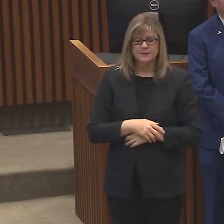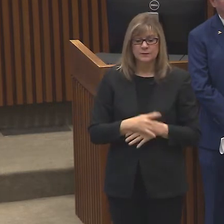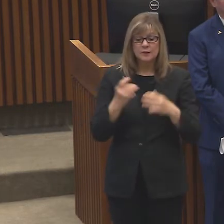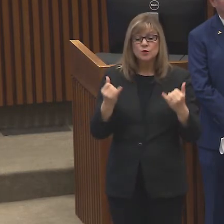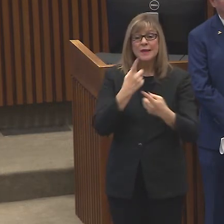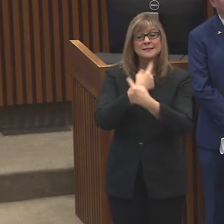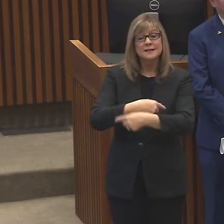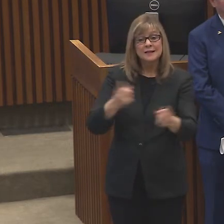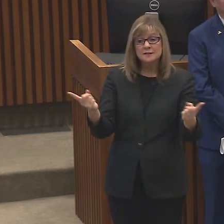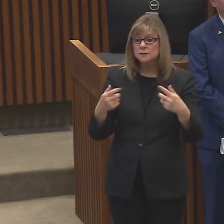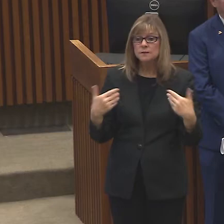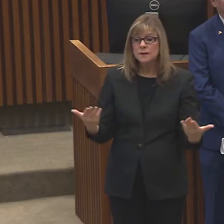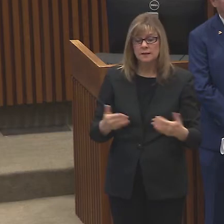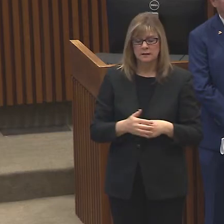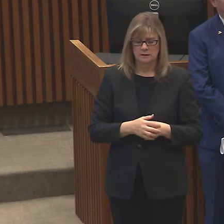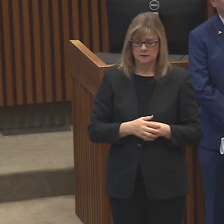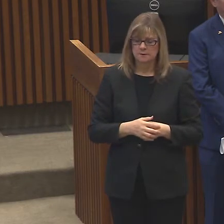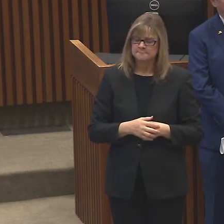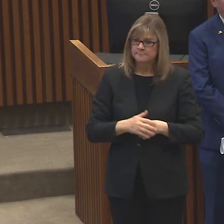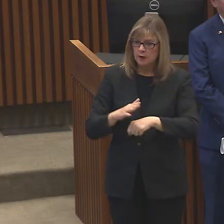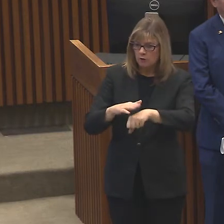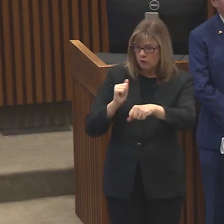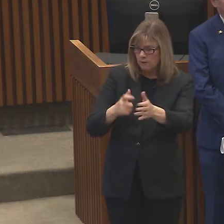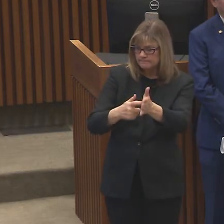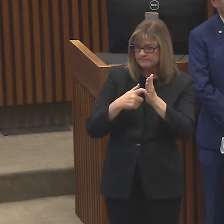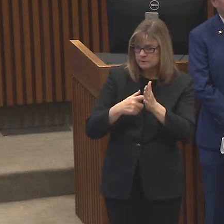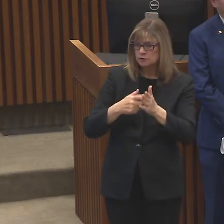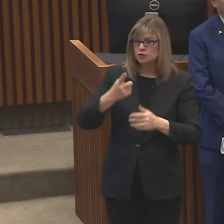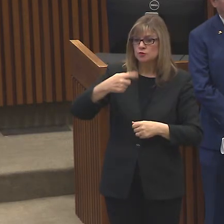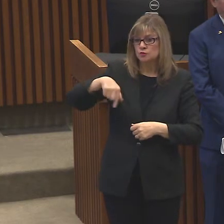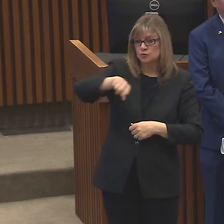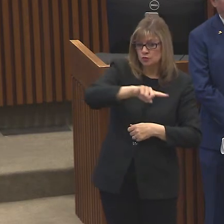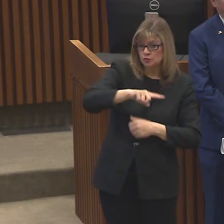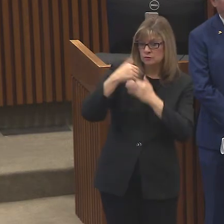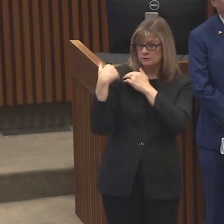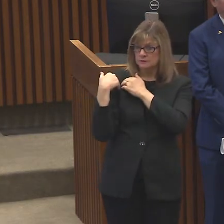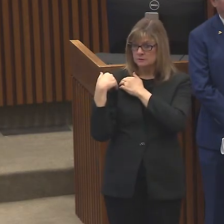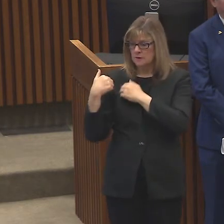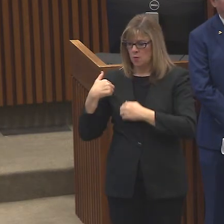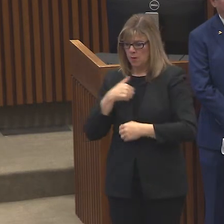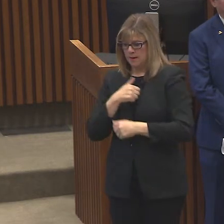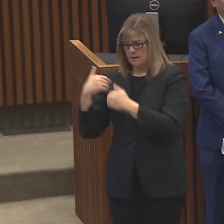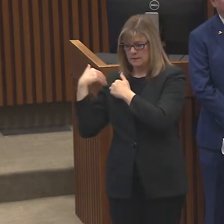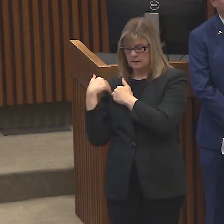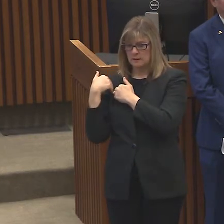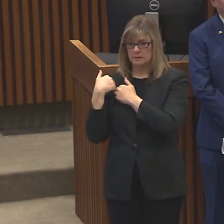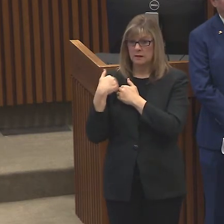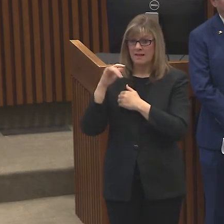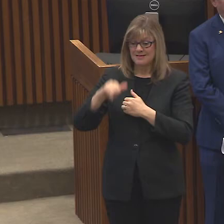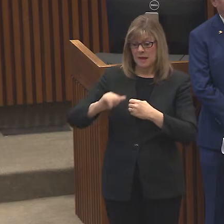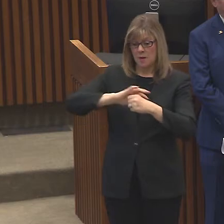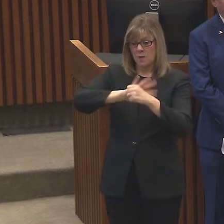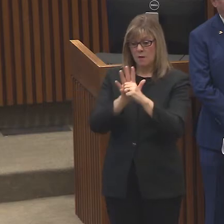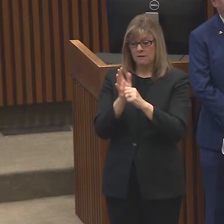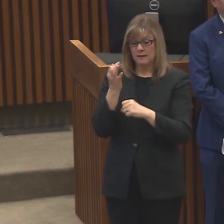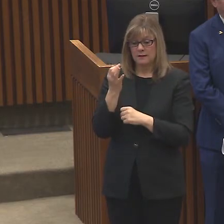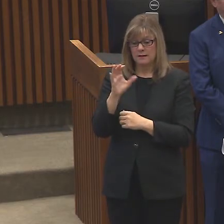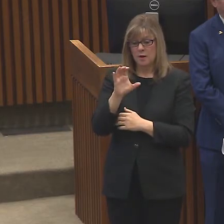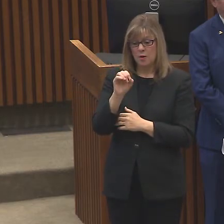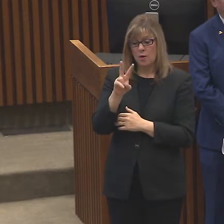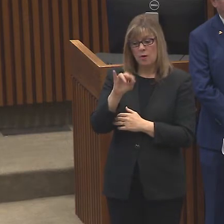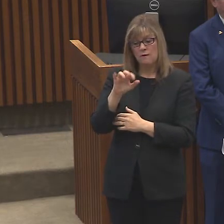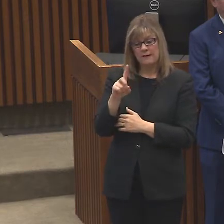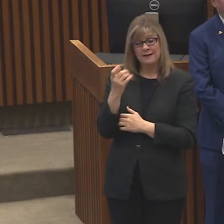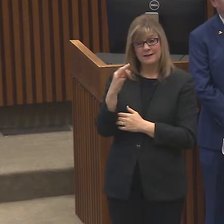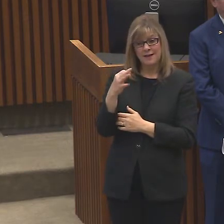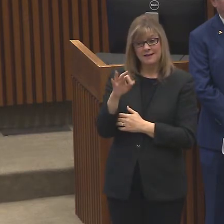call to do our part and you do your part to slow the spread of COVID-19, to so-called flatten